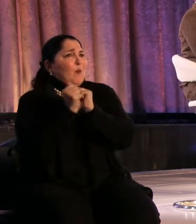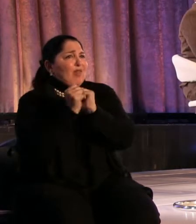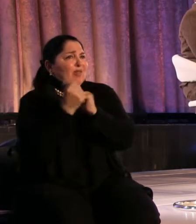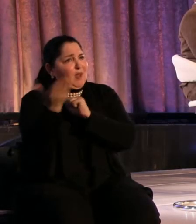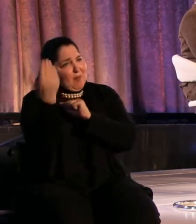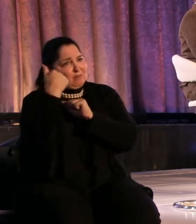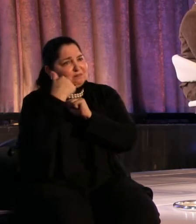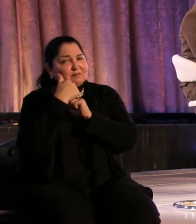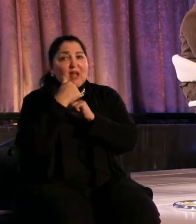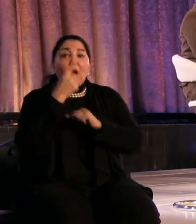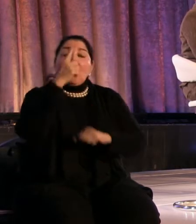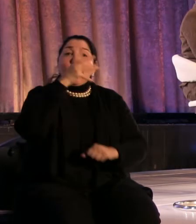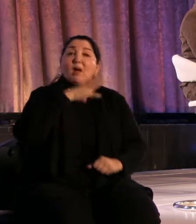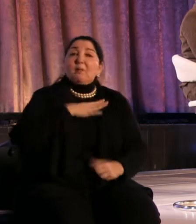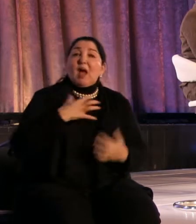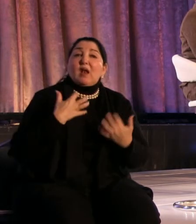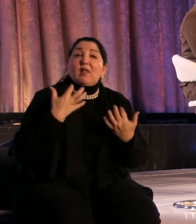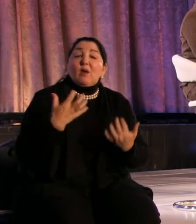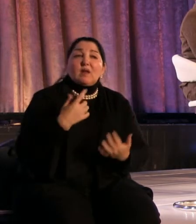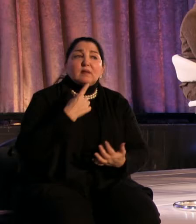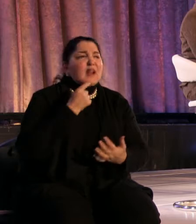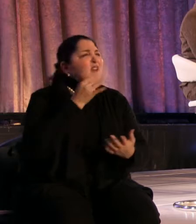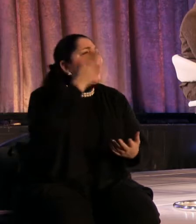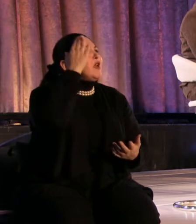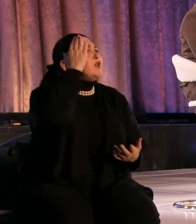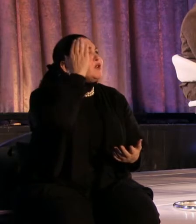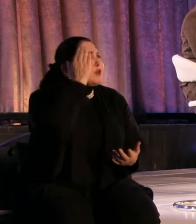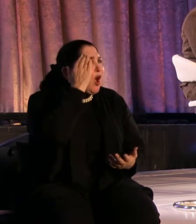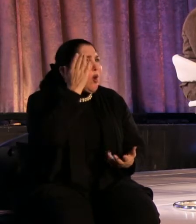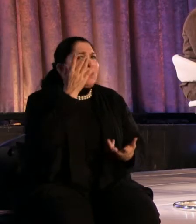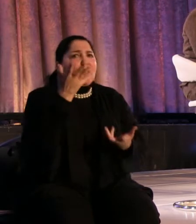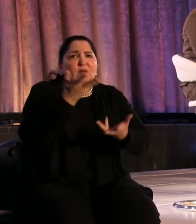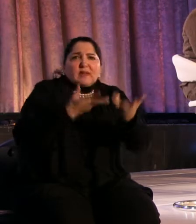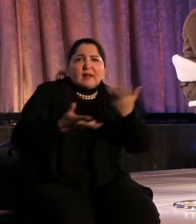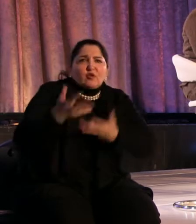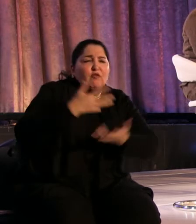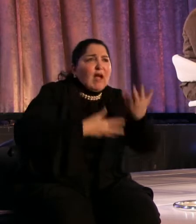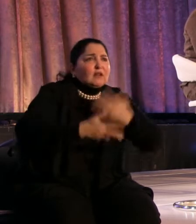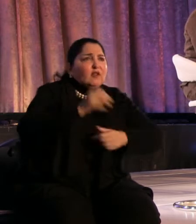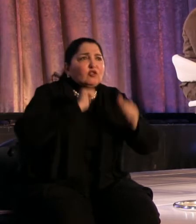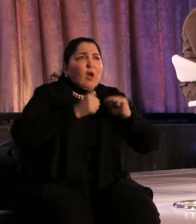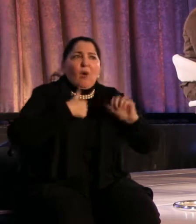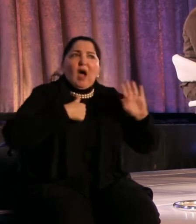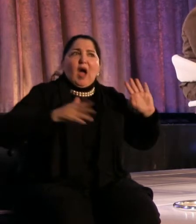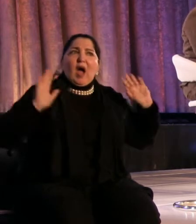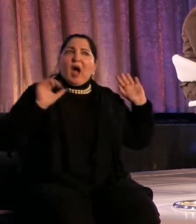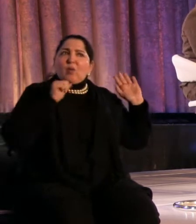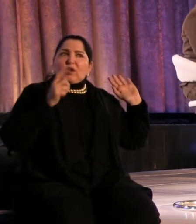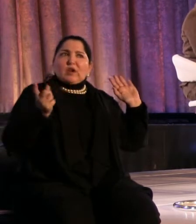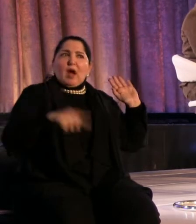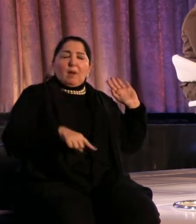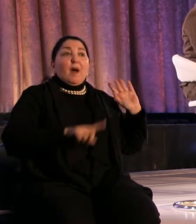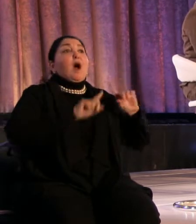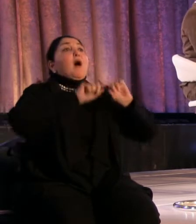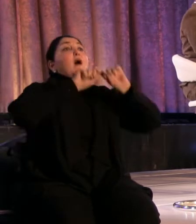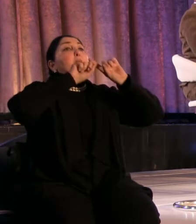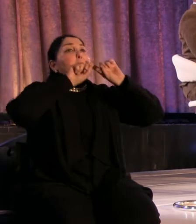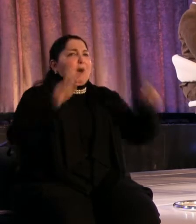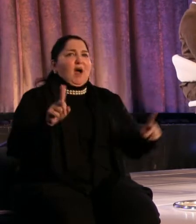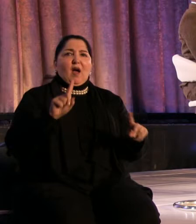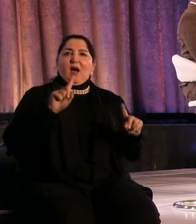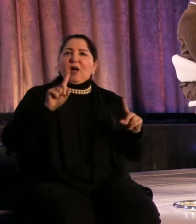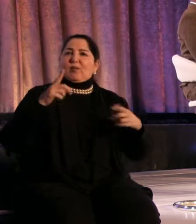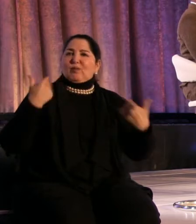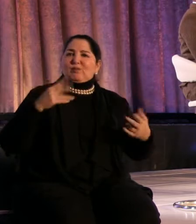audience who said, if I had known this was interactive, I wouldn't have come, but I'm so glad I'm here.